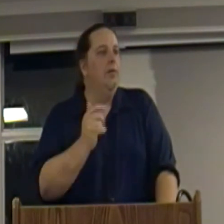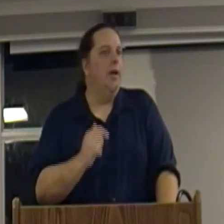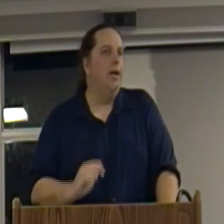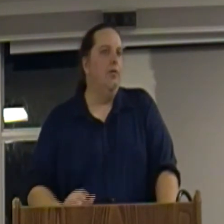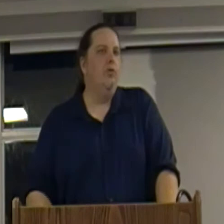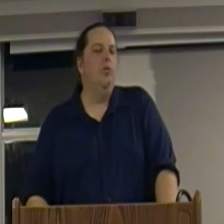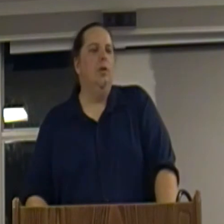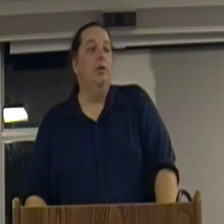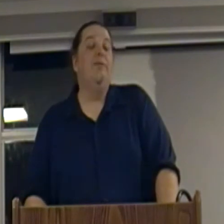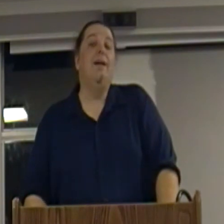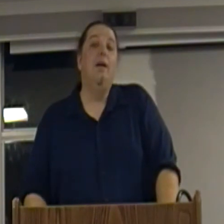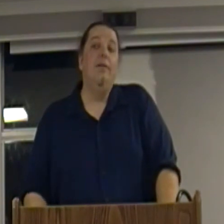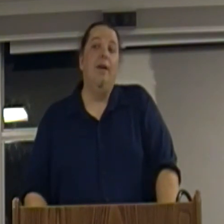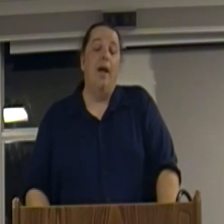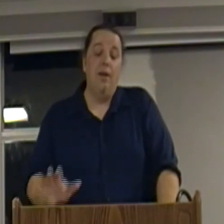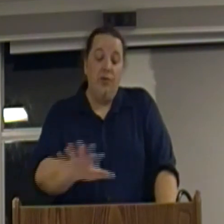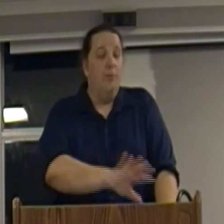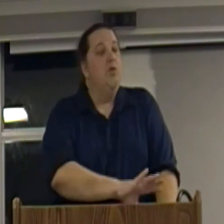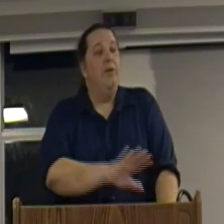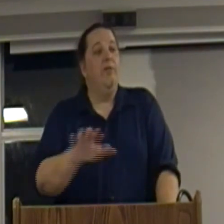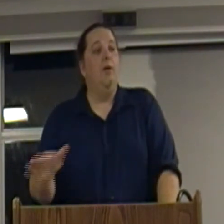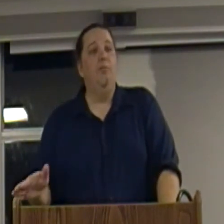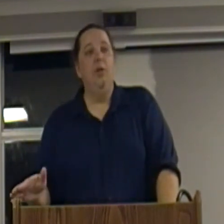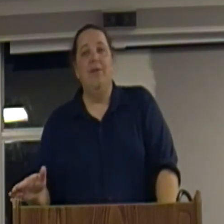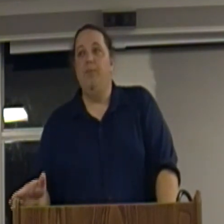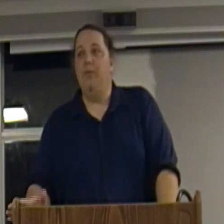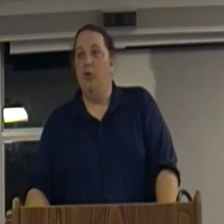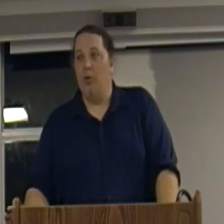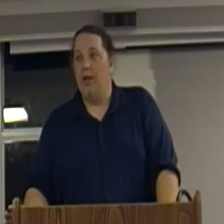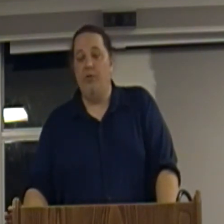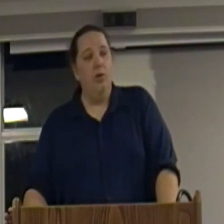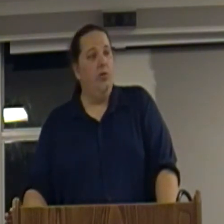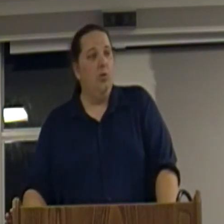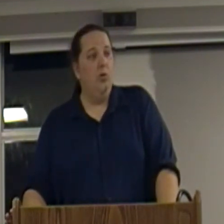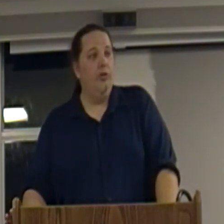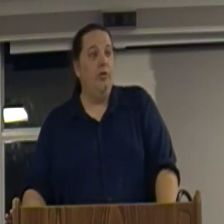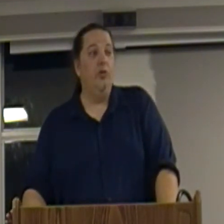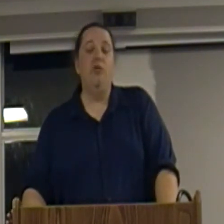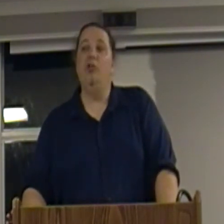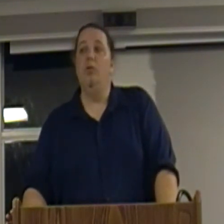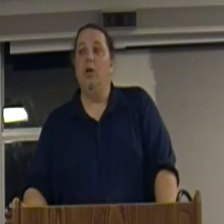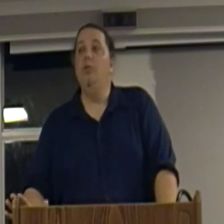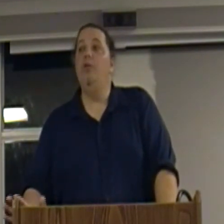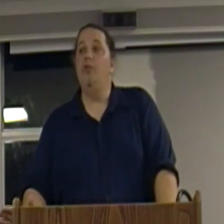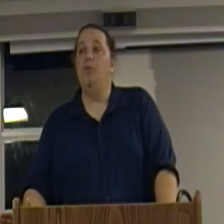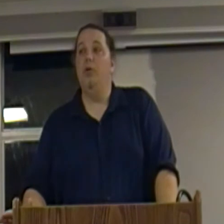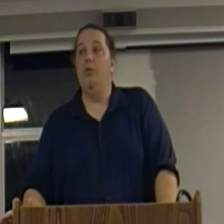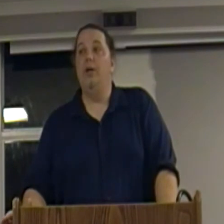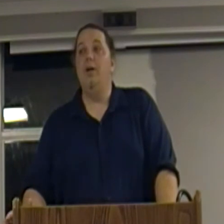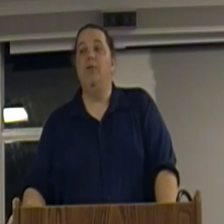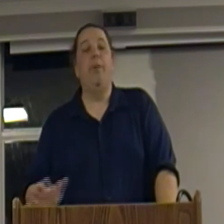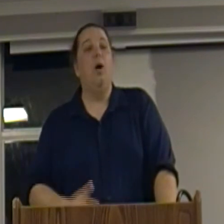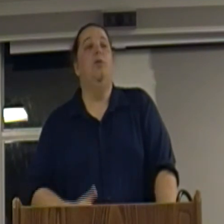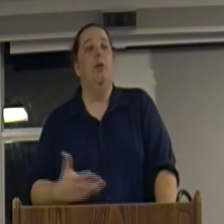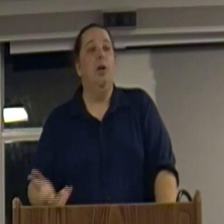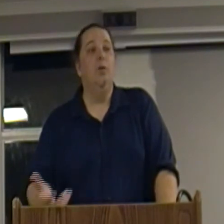and student loans. In fact, and they started moving from getting people grants to go to school to switching to a loan system, where so now you have to borrow to go.